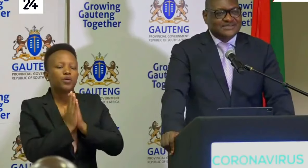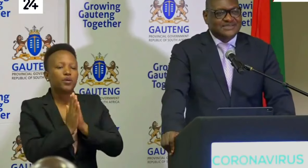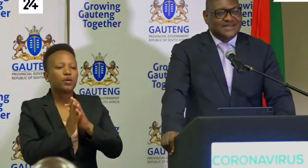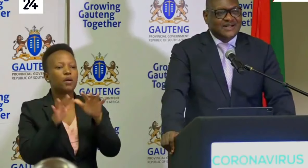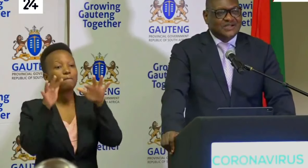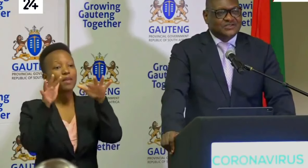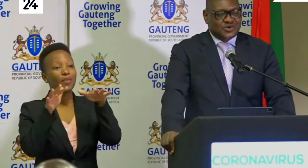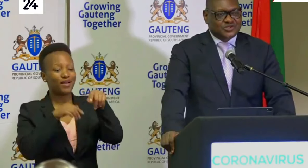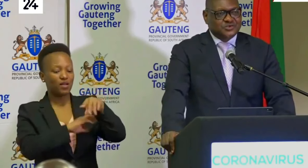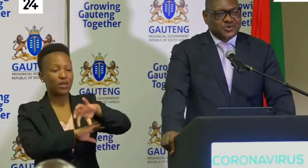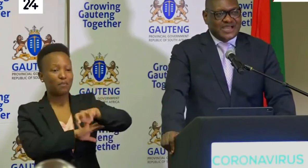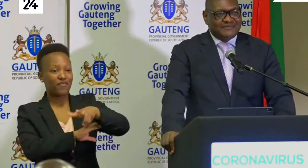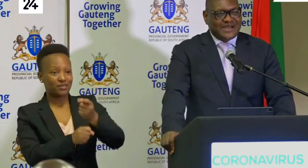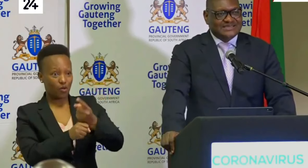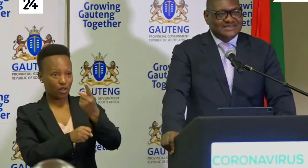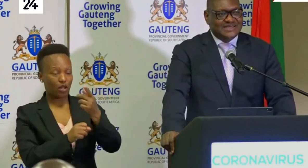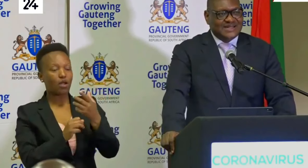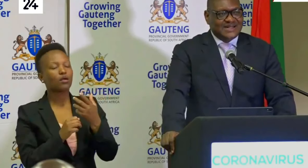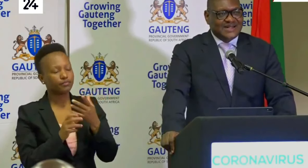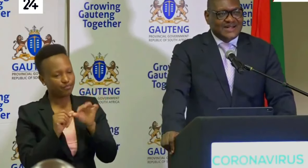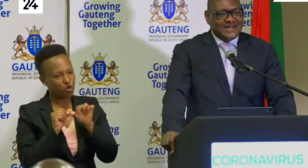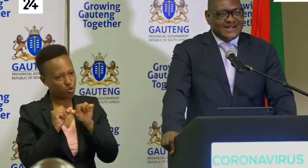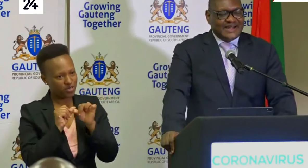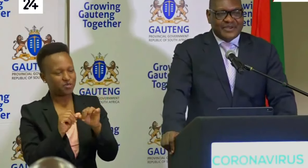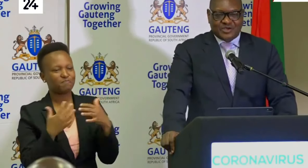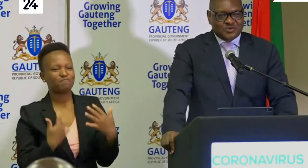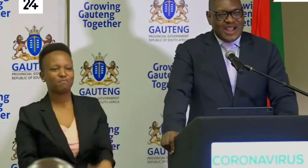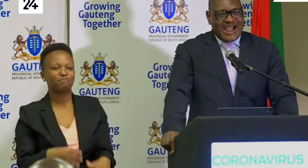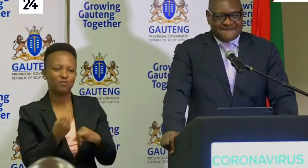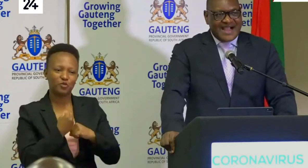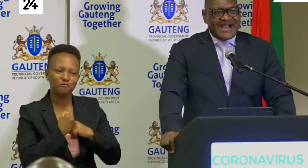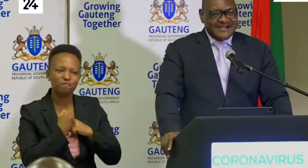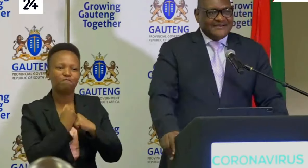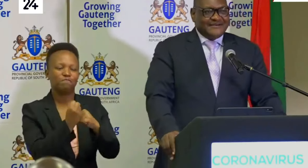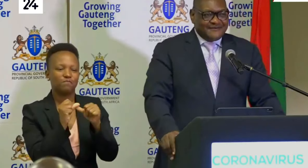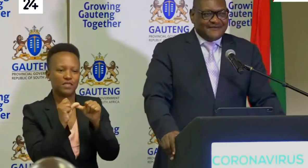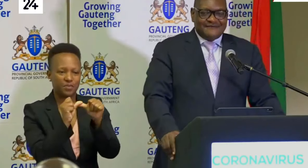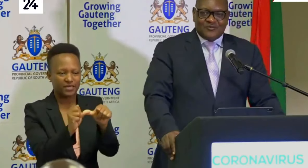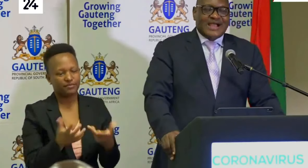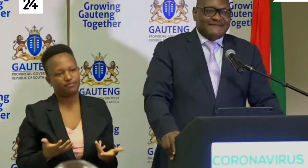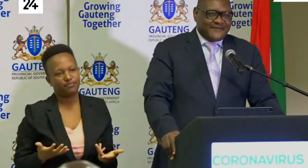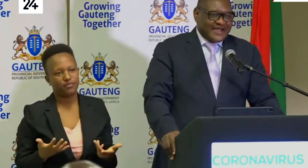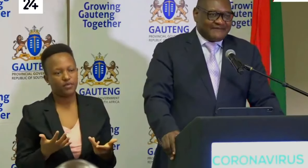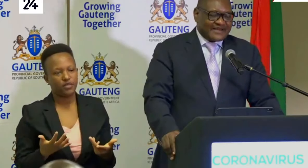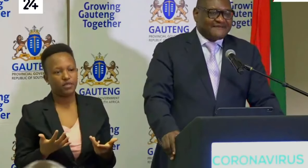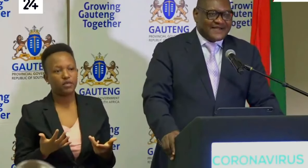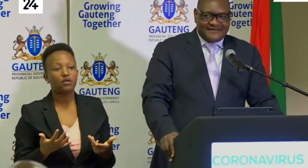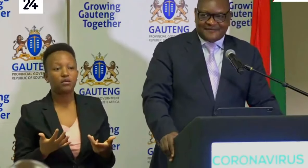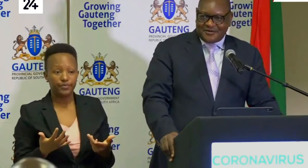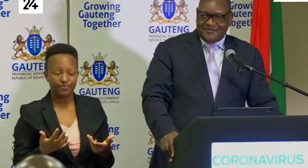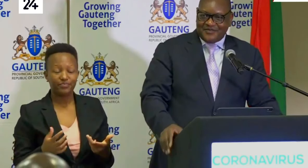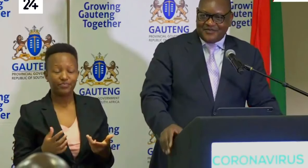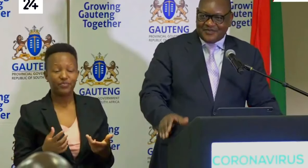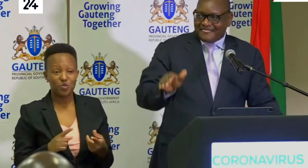to continue to help us because we are far, we are very, very far